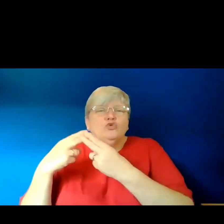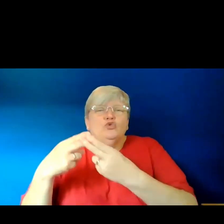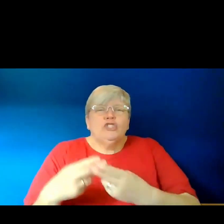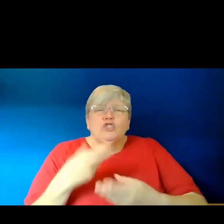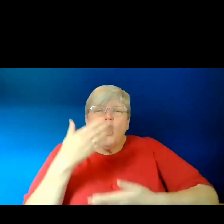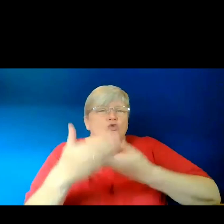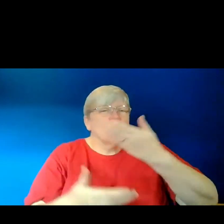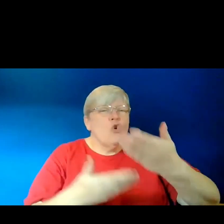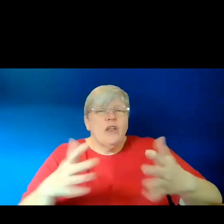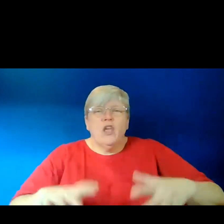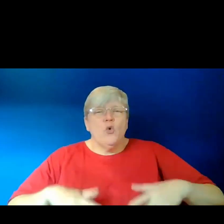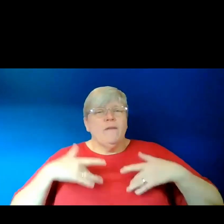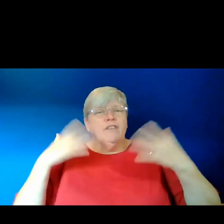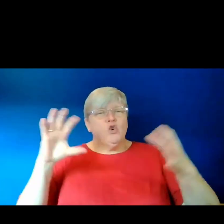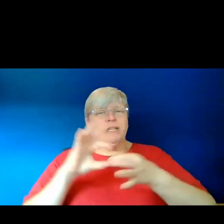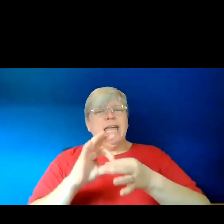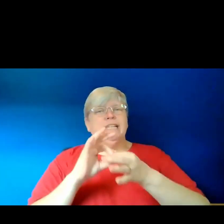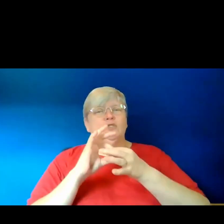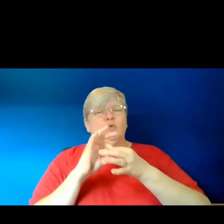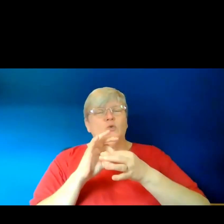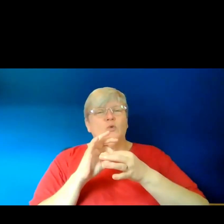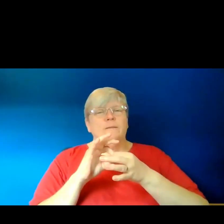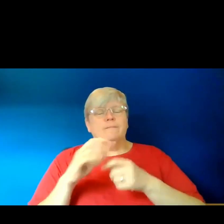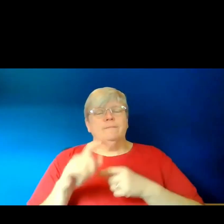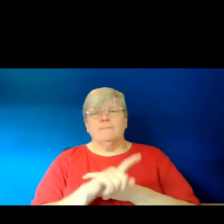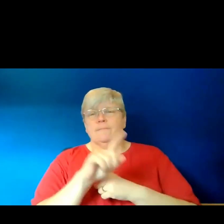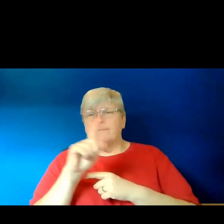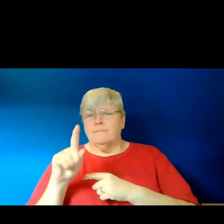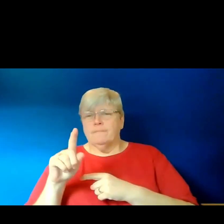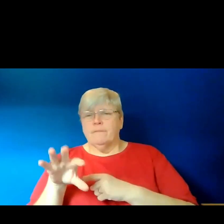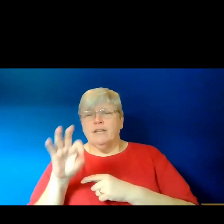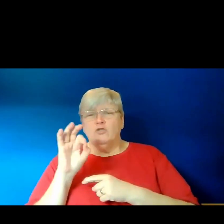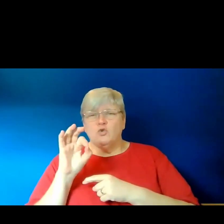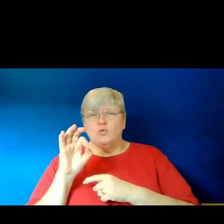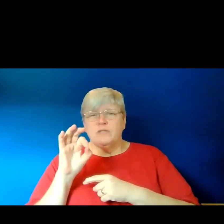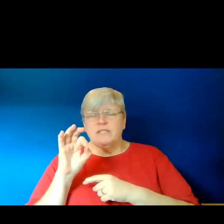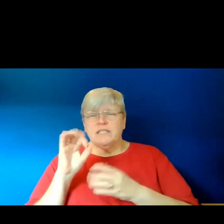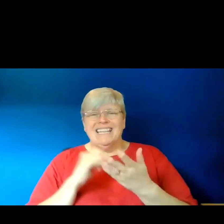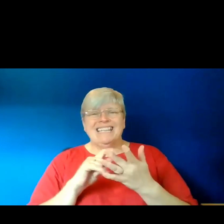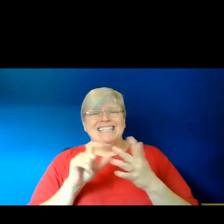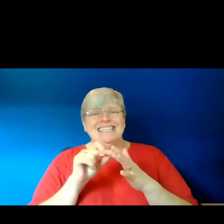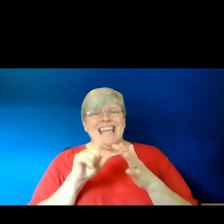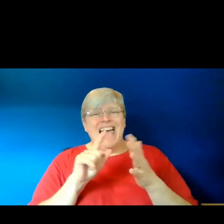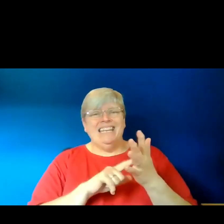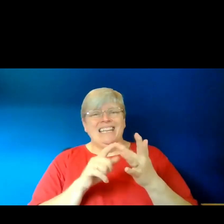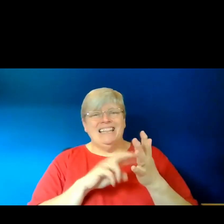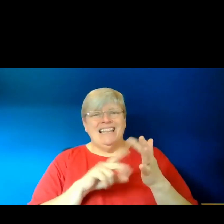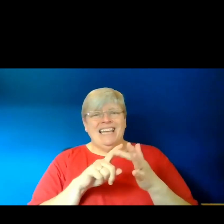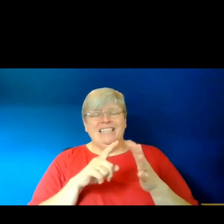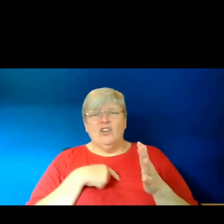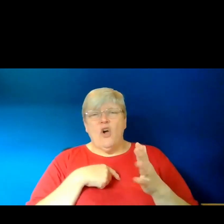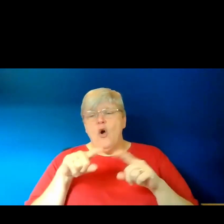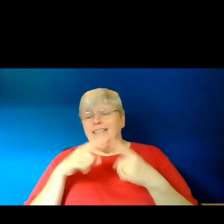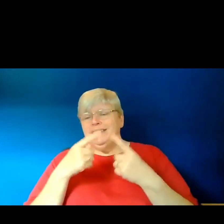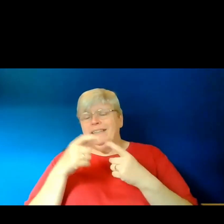feel connected to. And then either choose a sideline or a generally unknown character from that